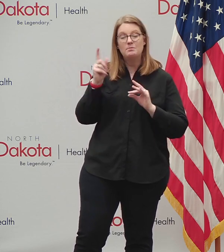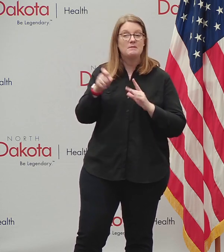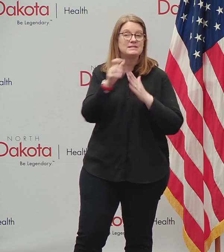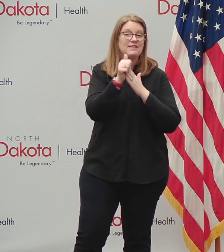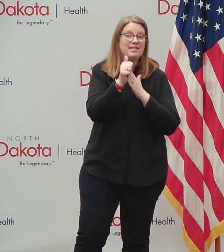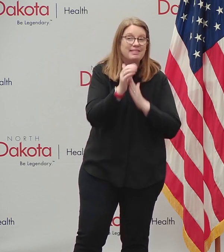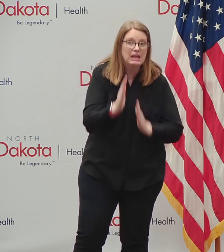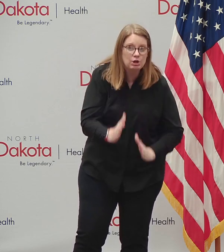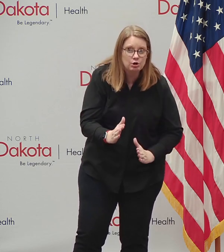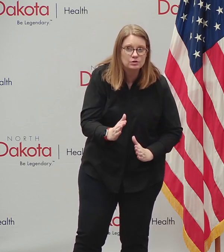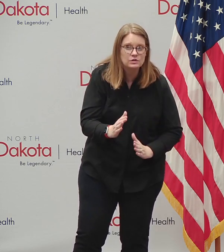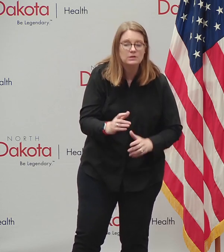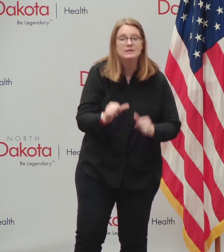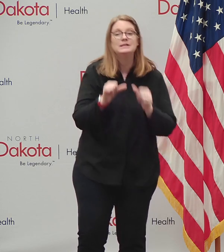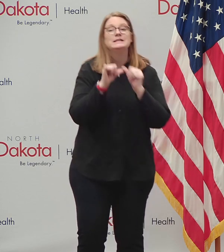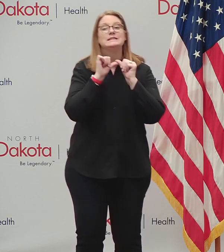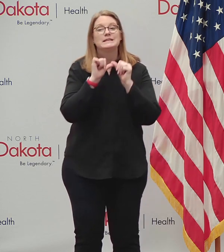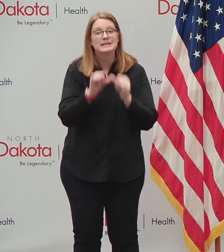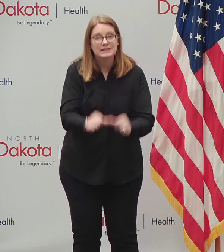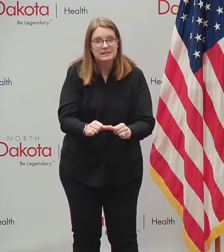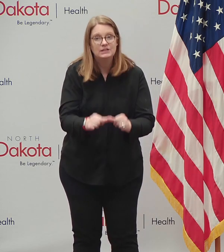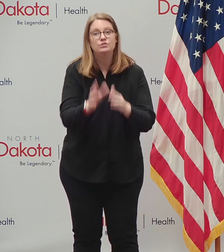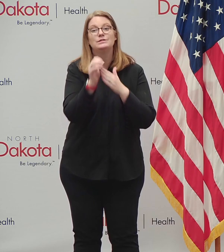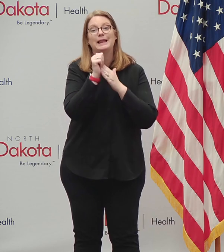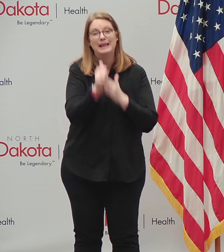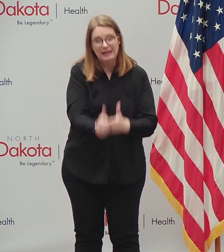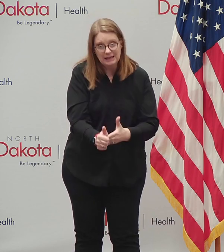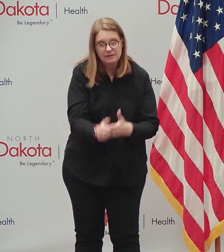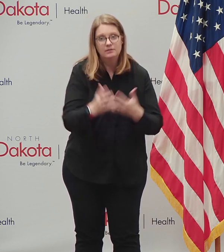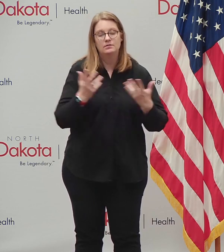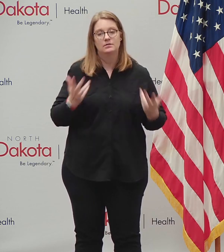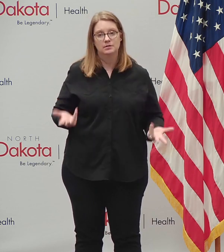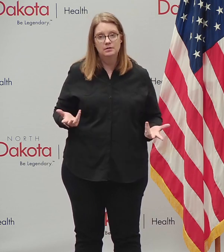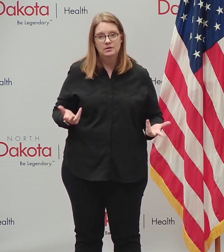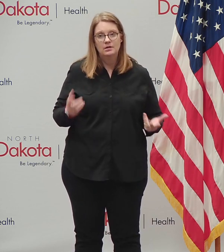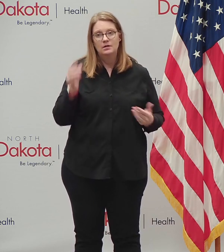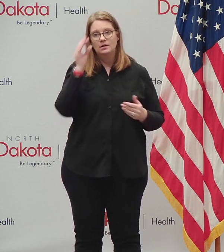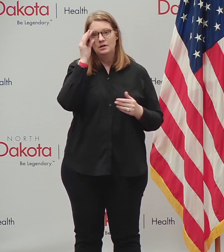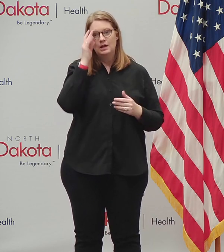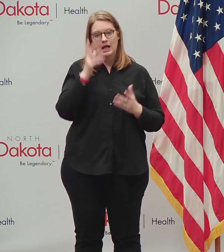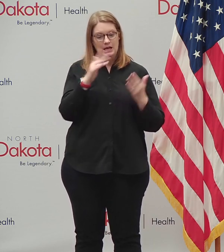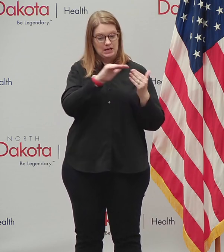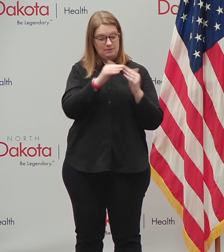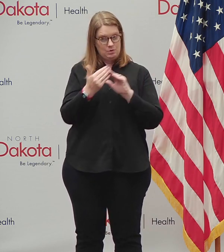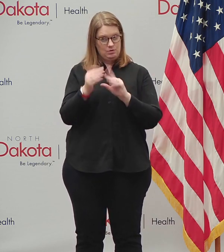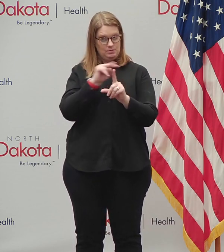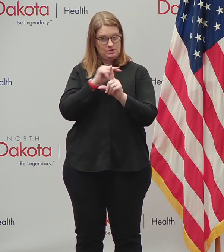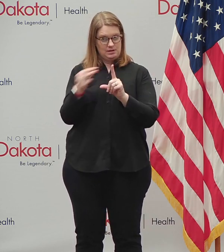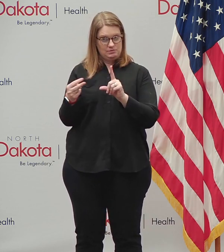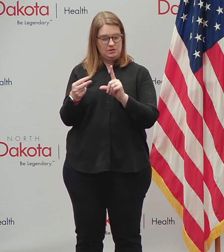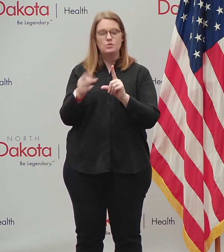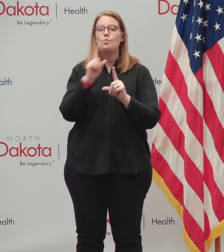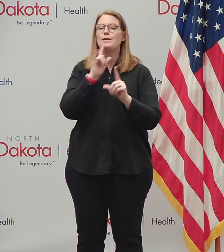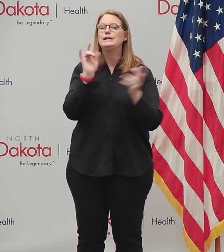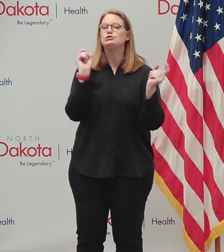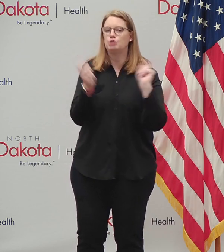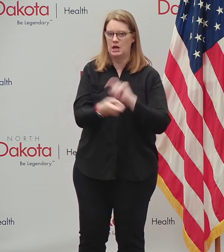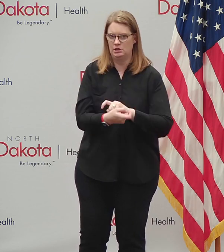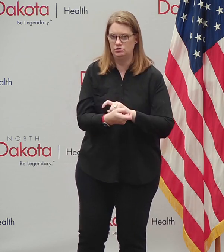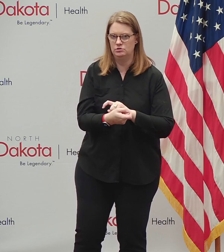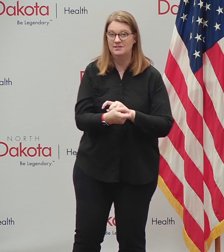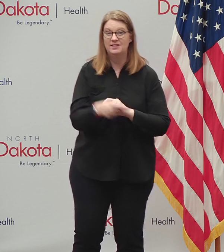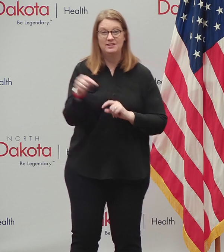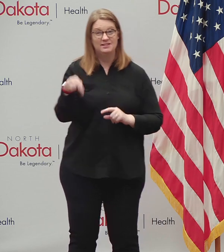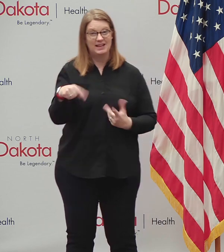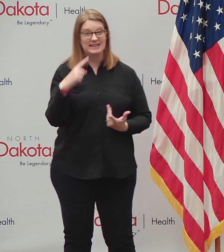to continue to stand up and lead and shift community perception about the seriousness of COVID within